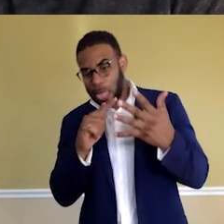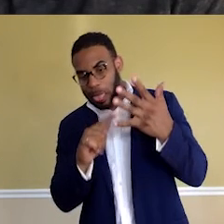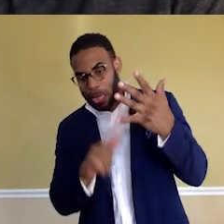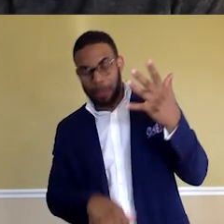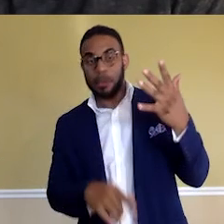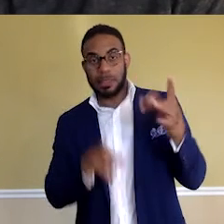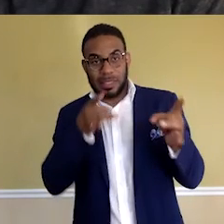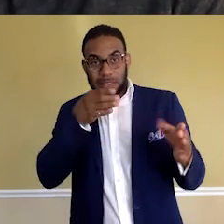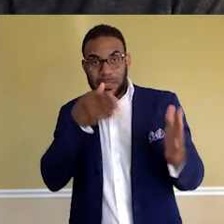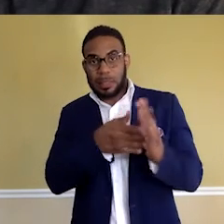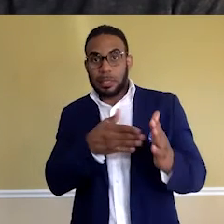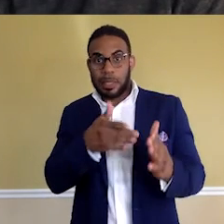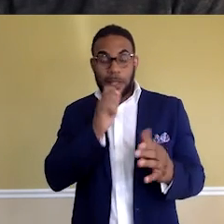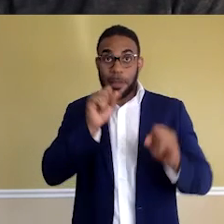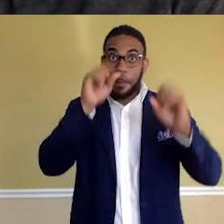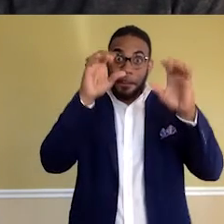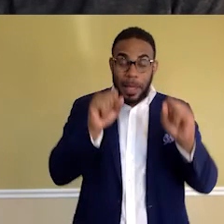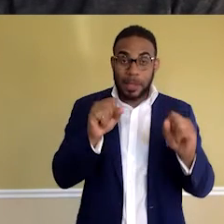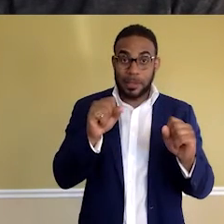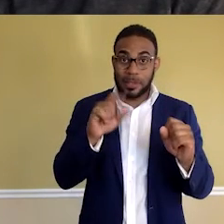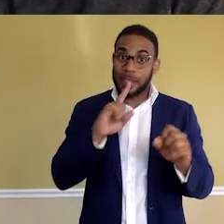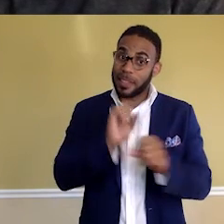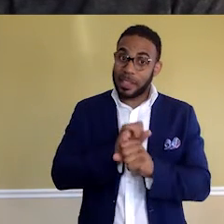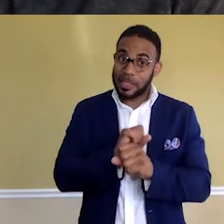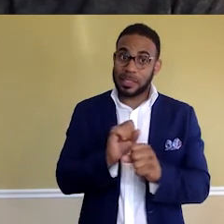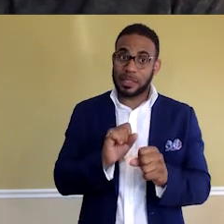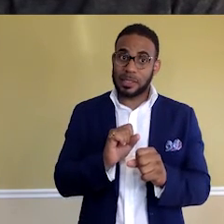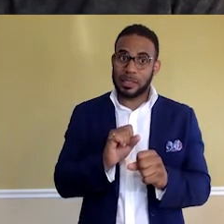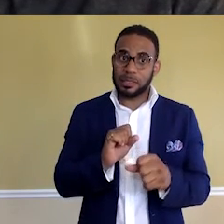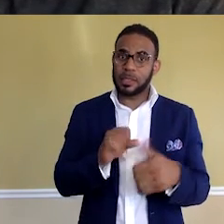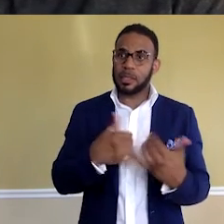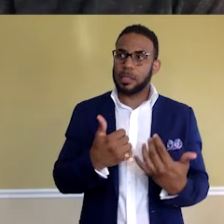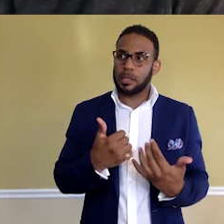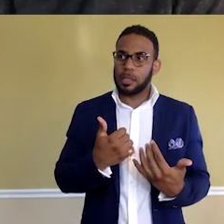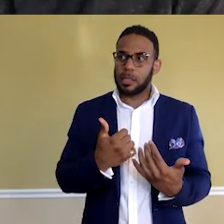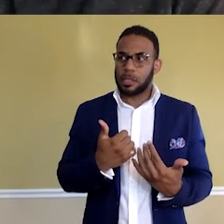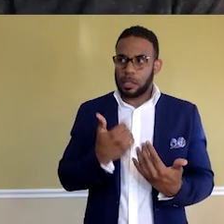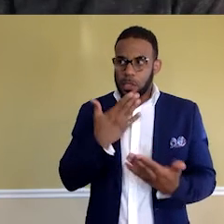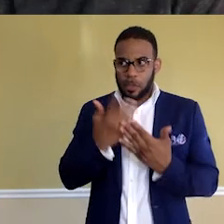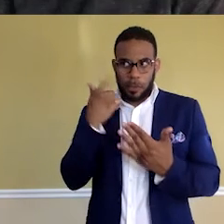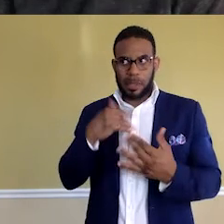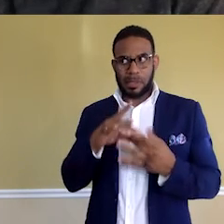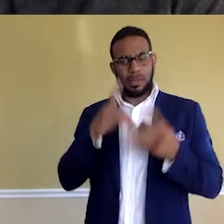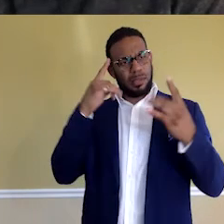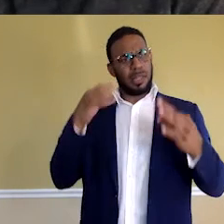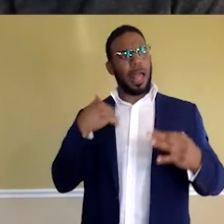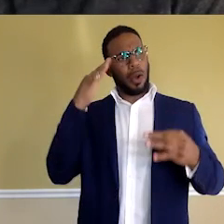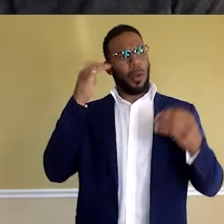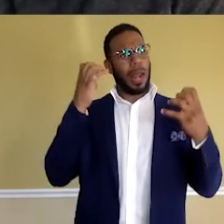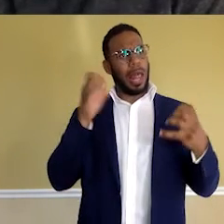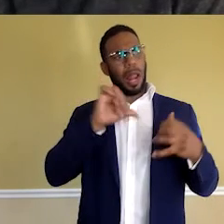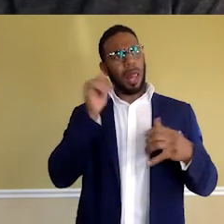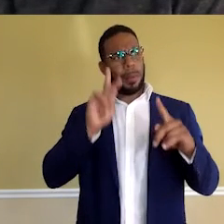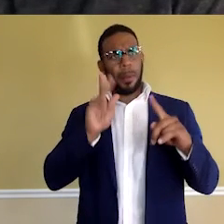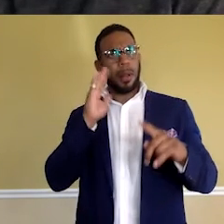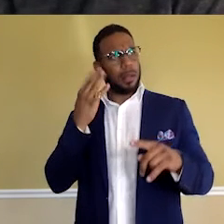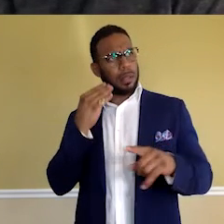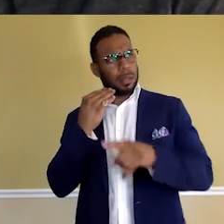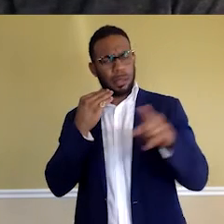which is amazing. And that's actually kind of fodder for me to say, hey, I know a whole lot of other people are going through stuff. What